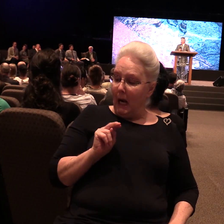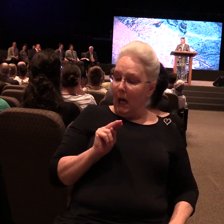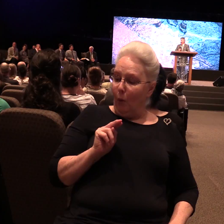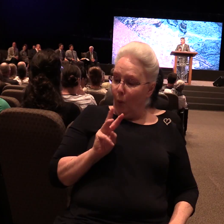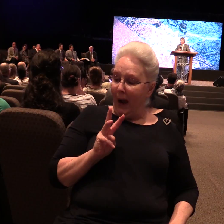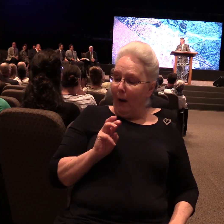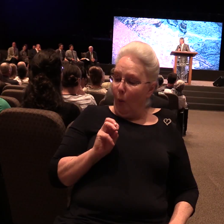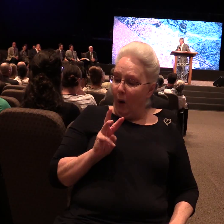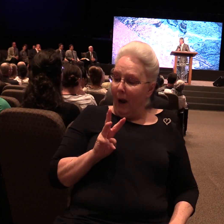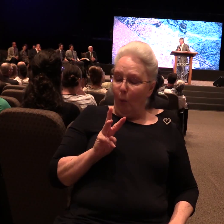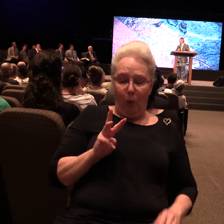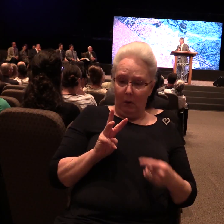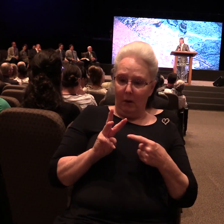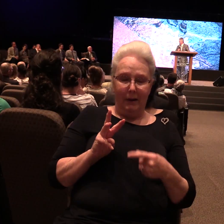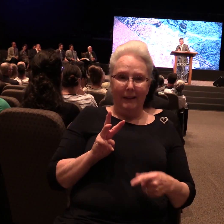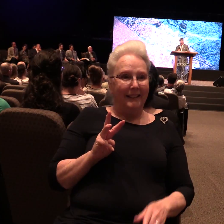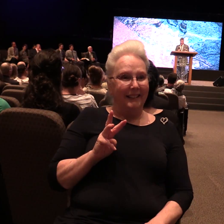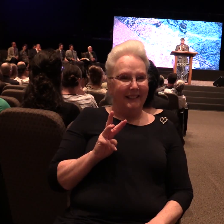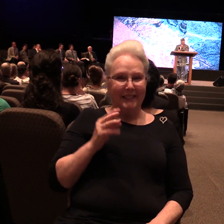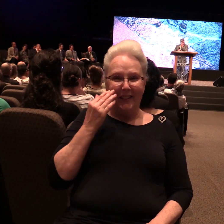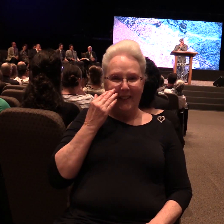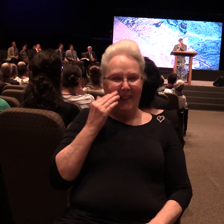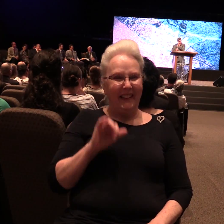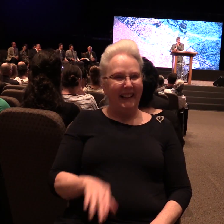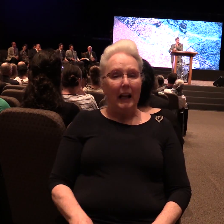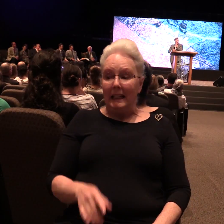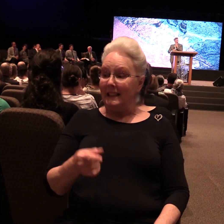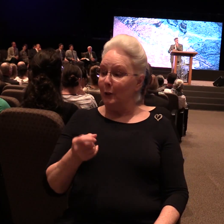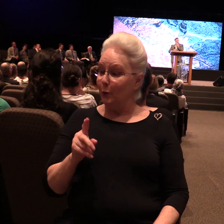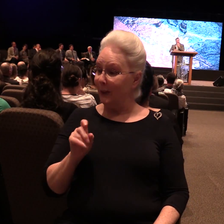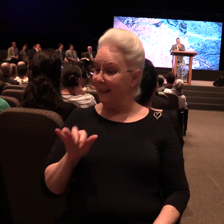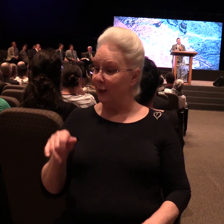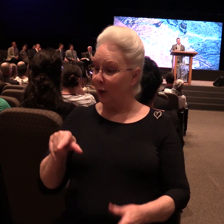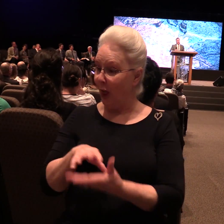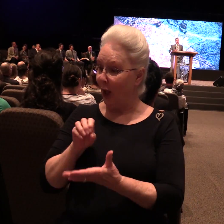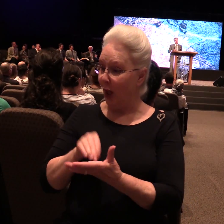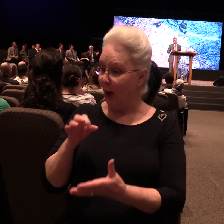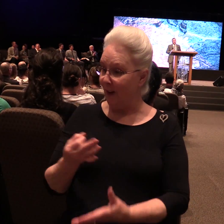I mean, after all, wow is there, right? You'll find out. Ginger, yeah, it's not long, but...